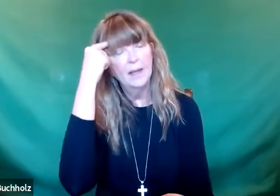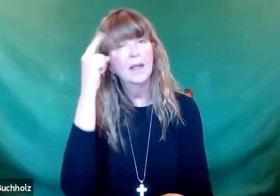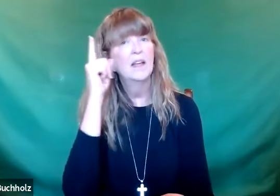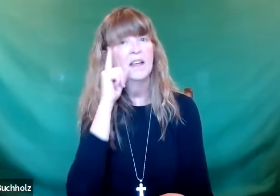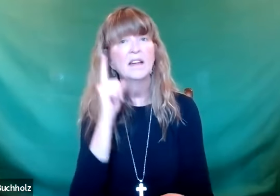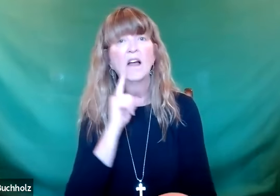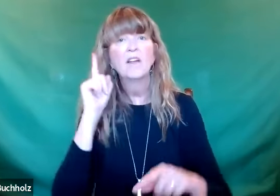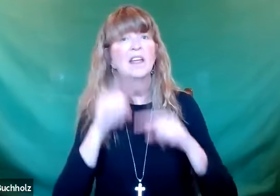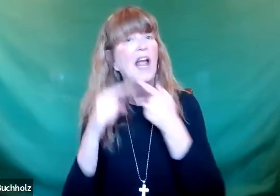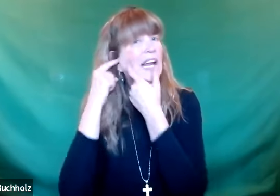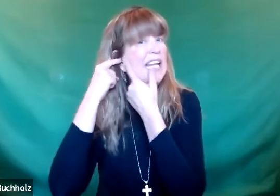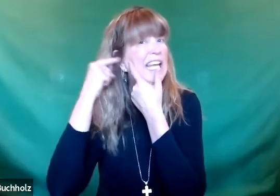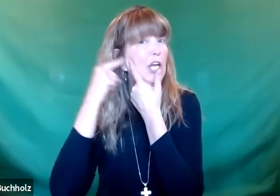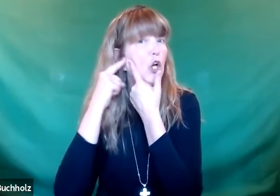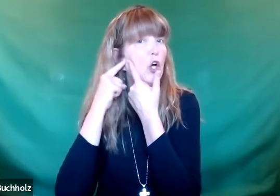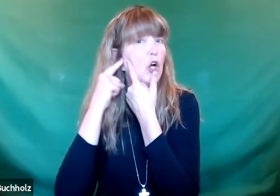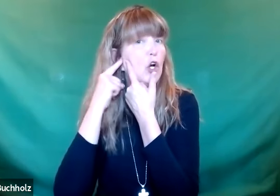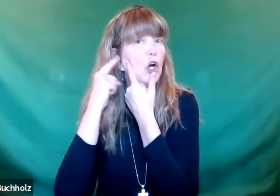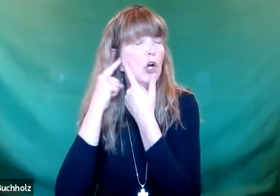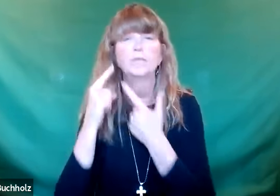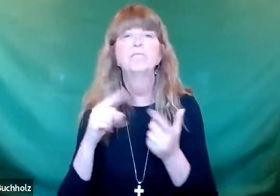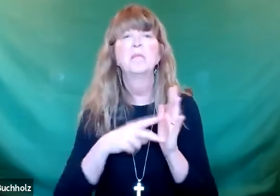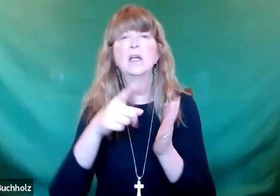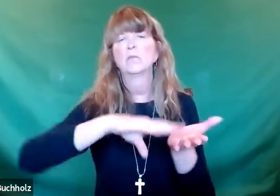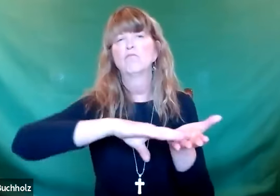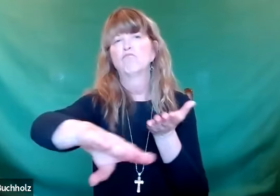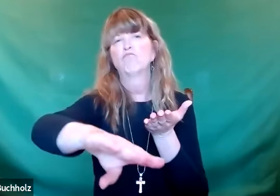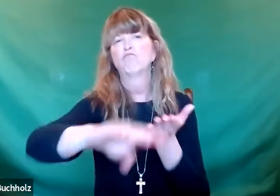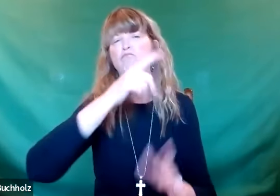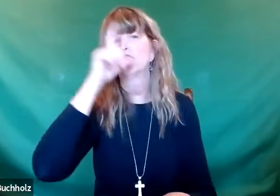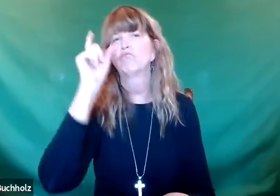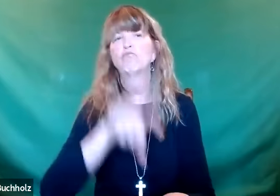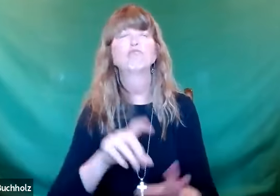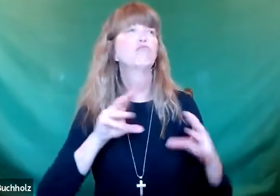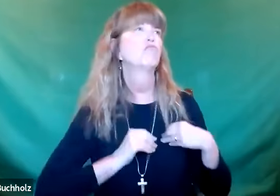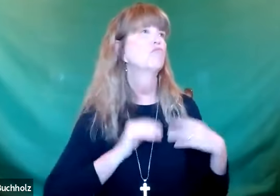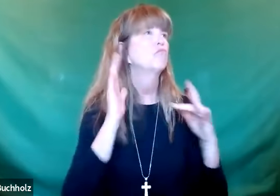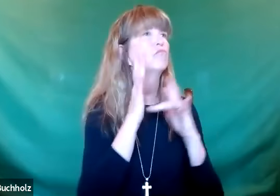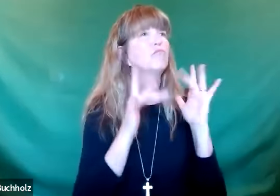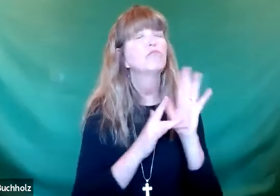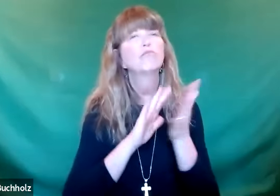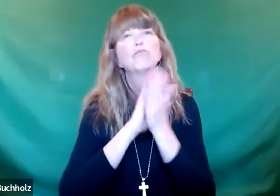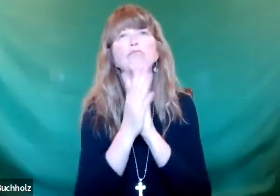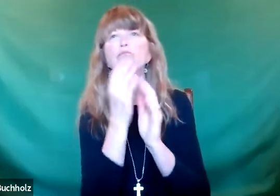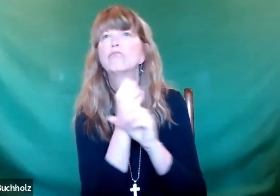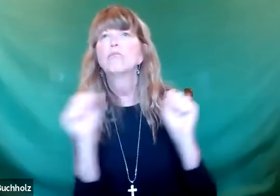Iowa who think that deaf people can, because they do not hear, can have a waiver.